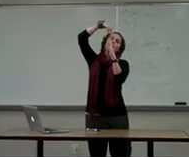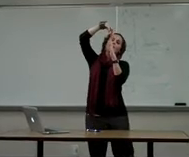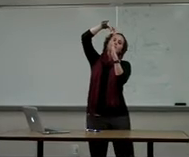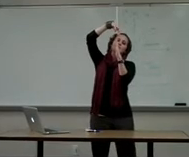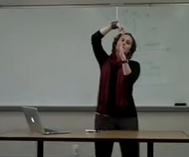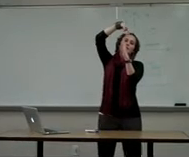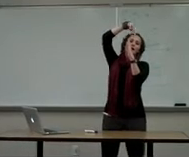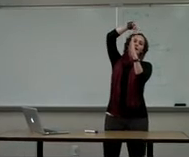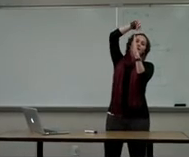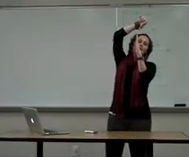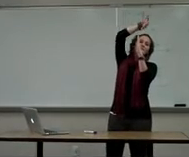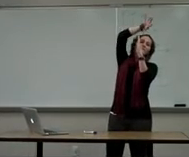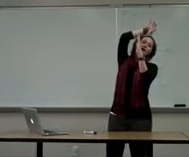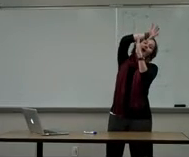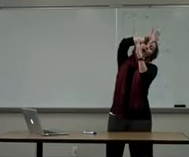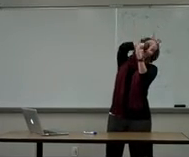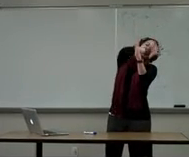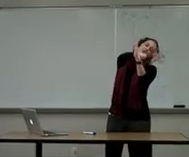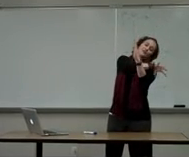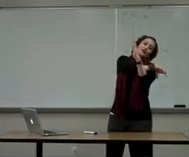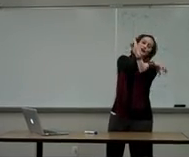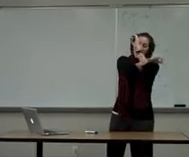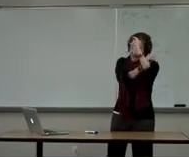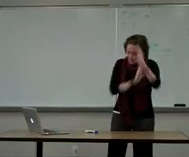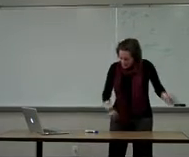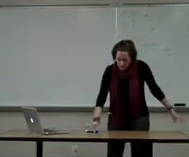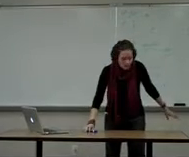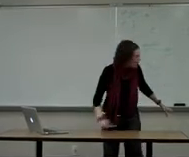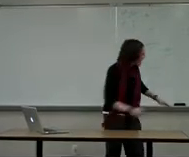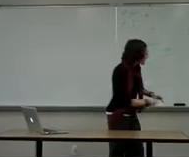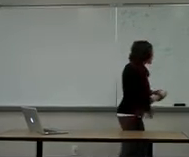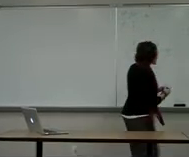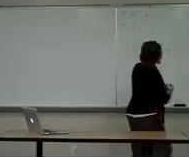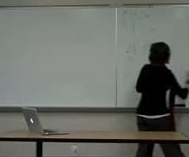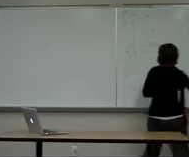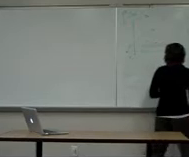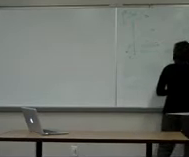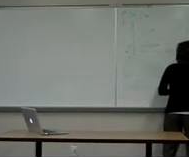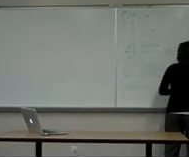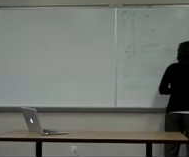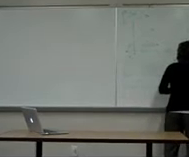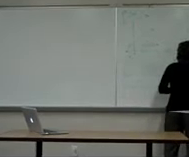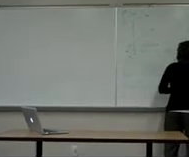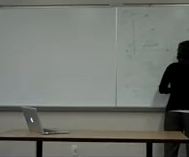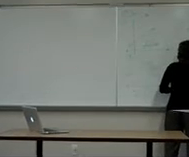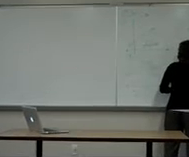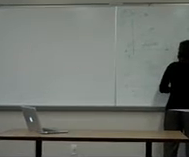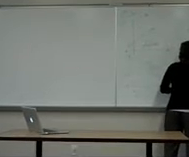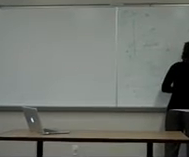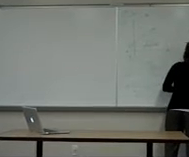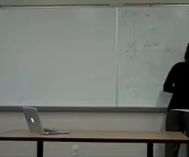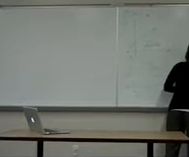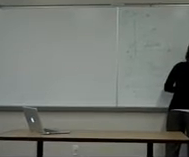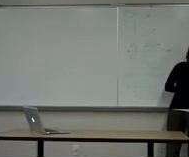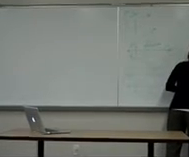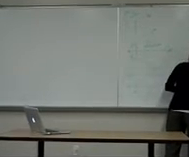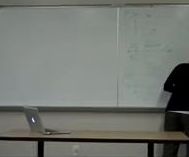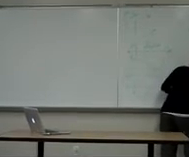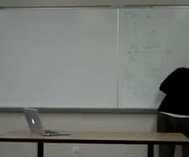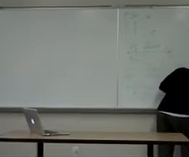walks to the right and he falls over and he crashes all over the ground